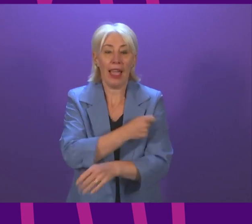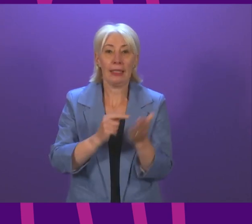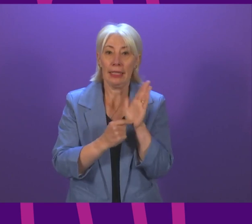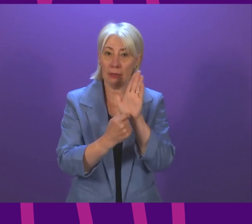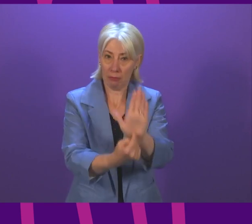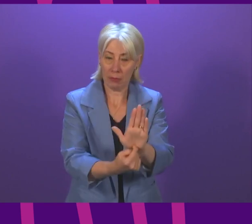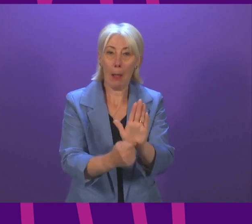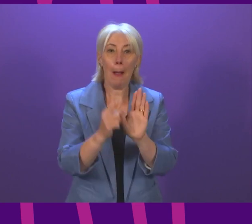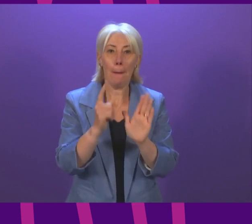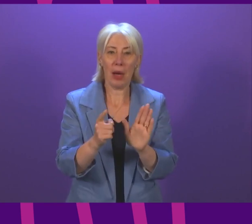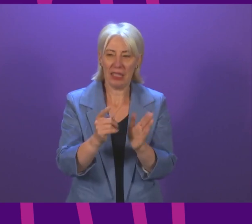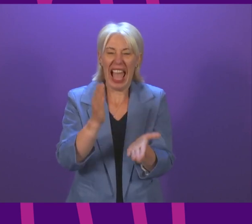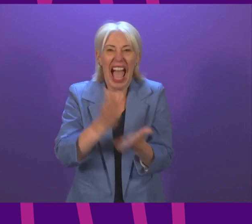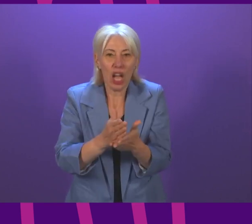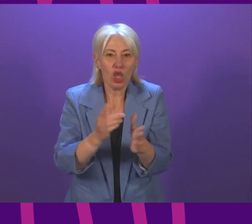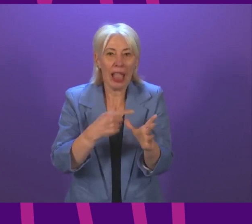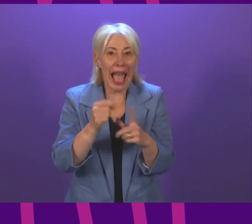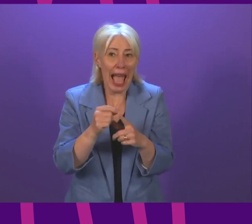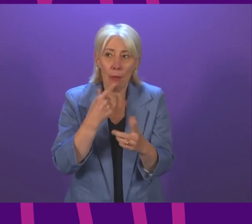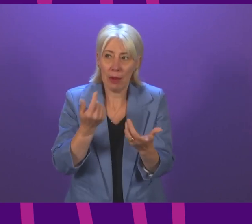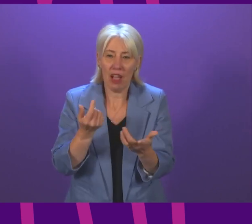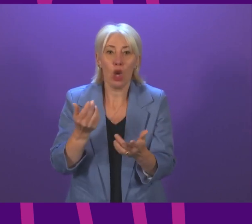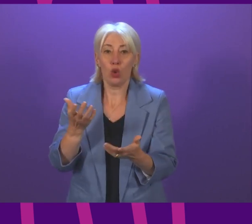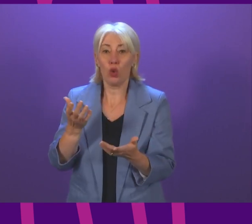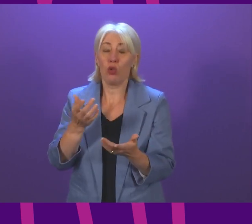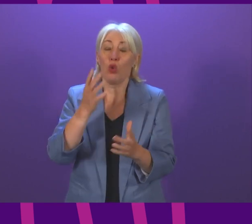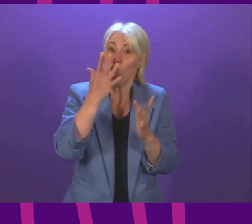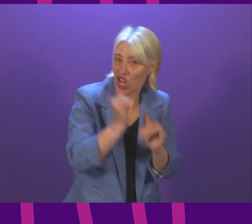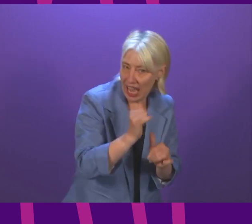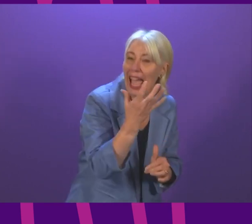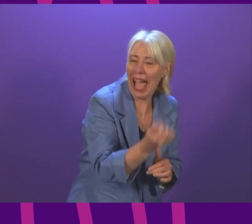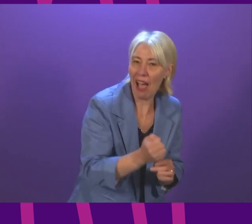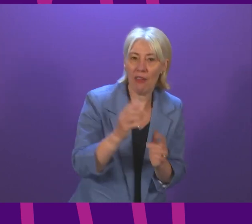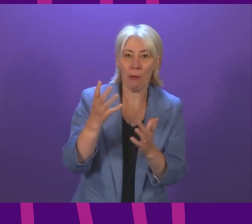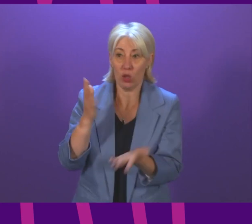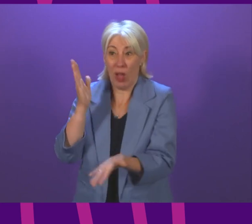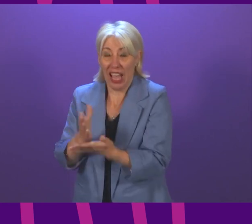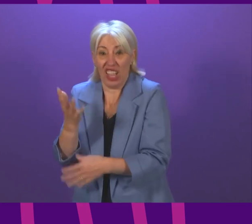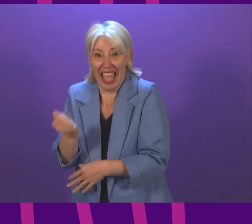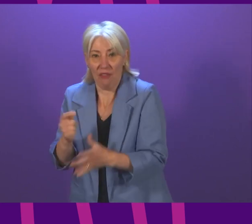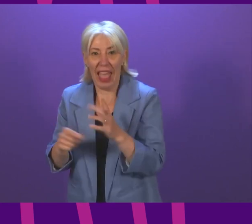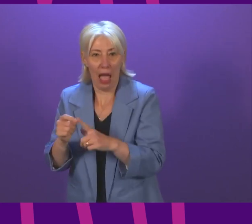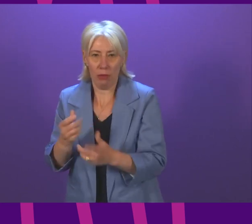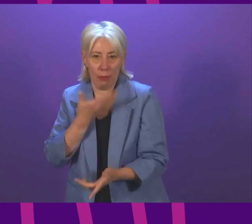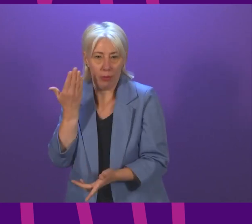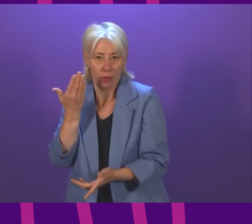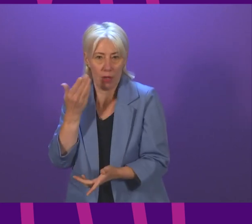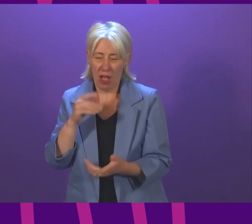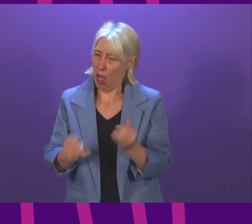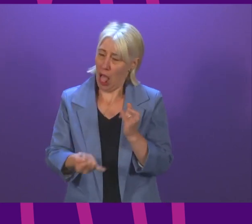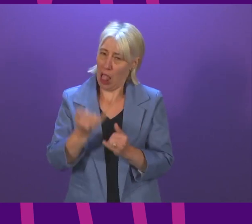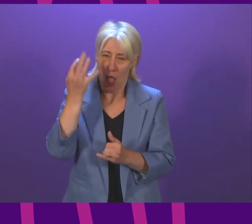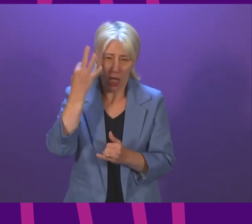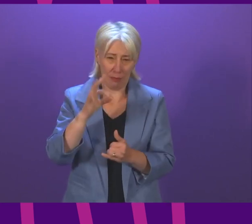app for vaccine passports. Everything about this has been left to the last minute. This isn't the way to run